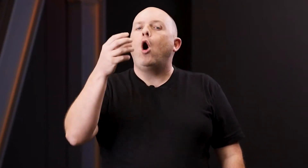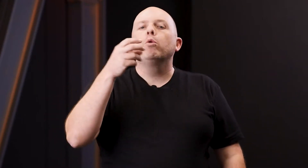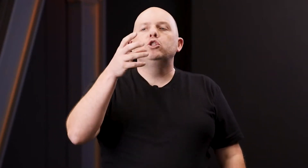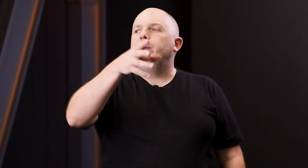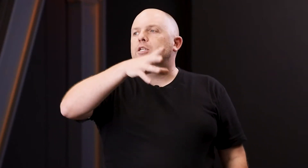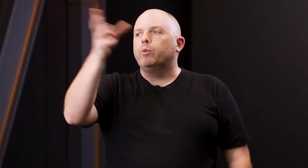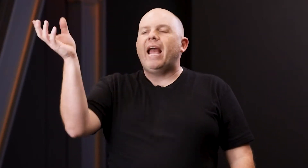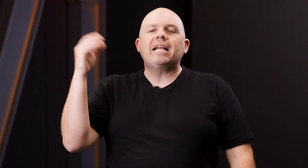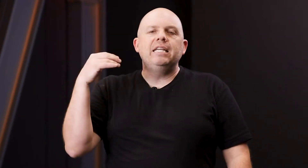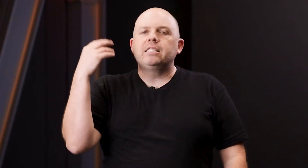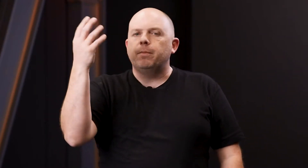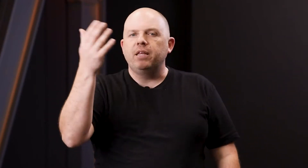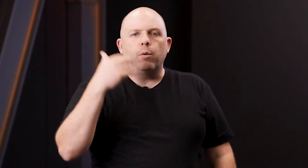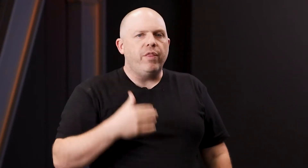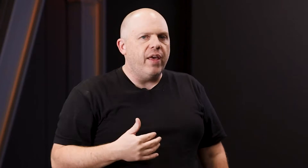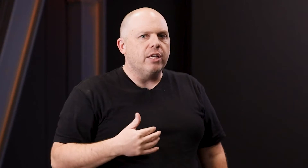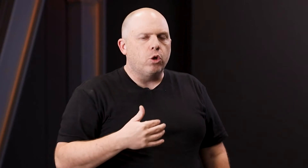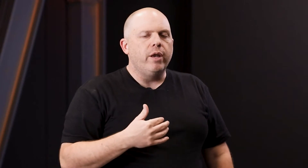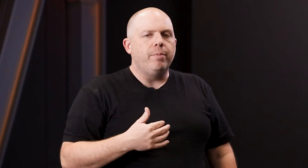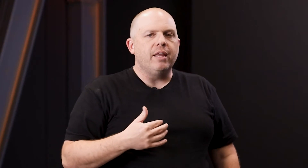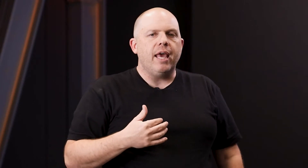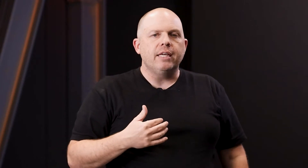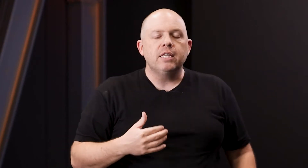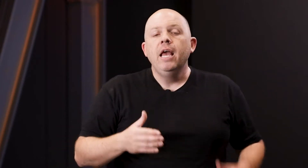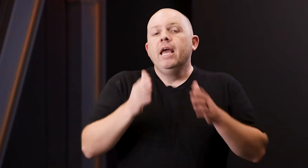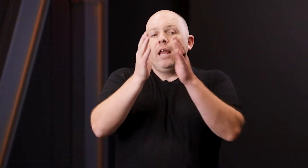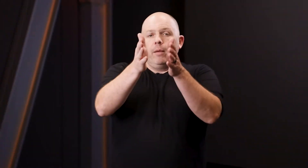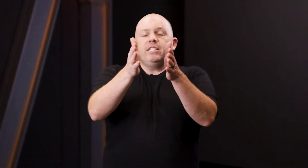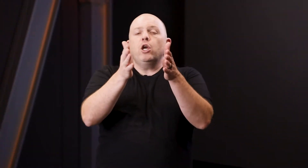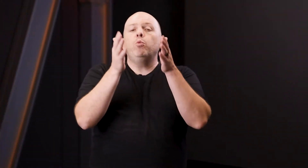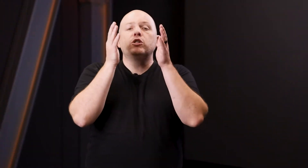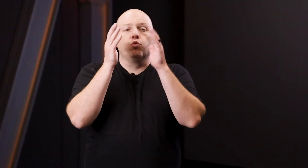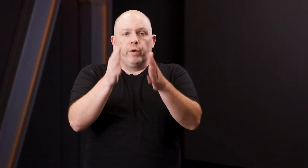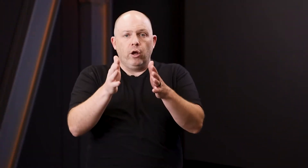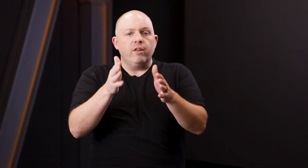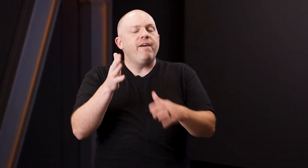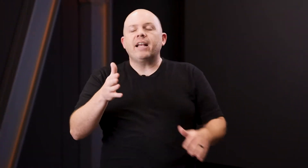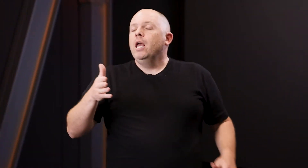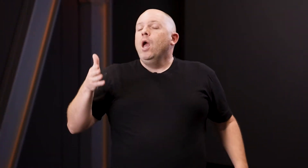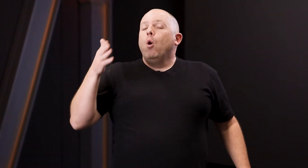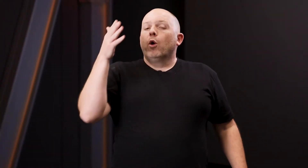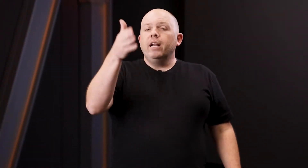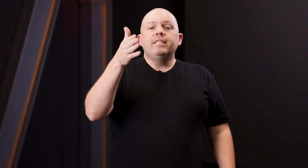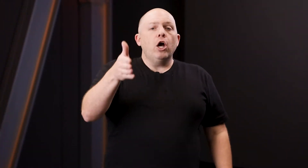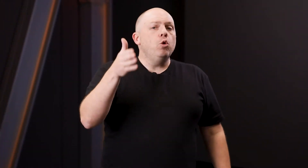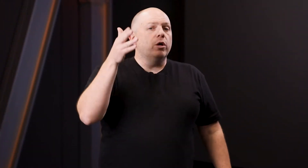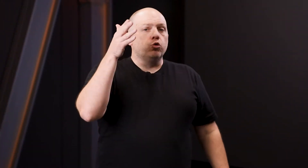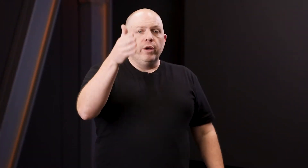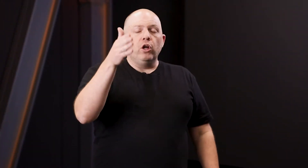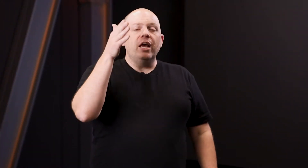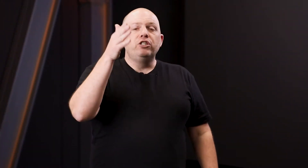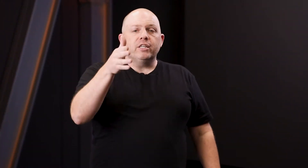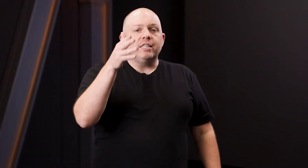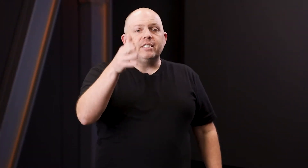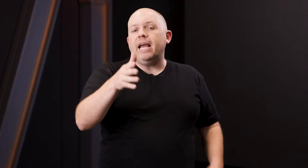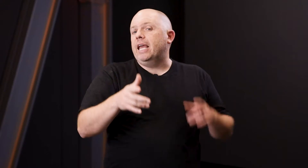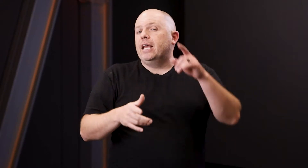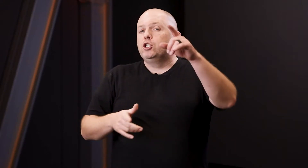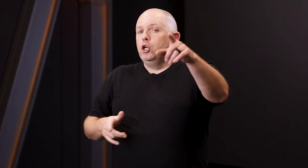All we're doing is reacting to something that we think is going to be the case. Now, let me tell you what's real. In fact, we're going to tell you what's real in just a second. Because you